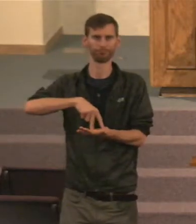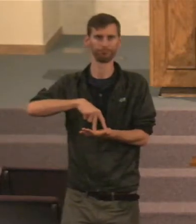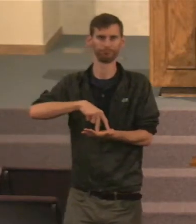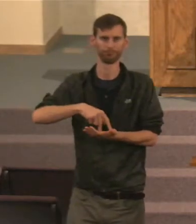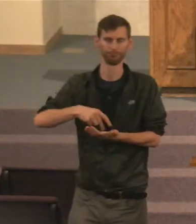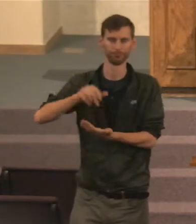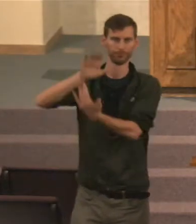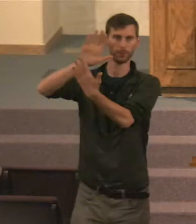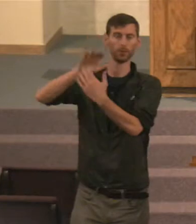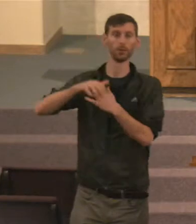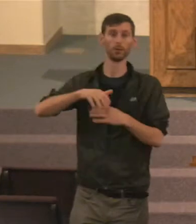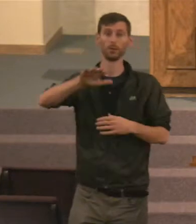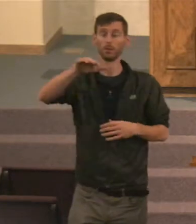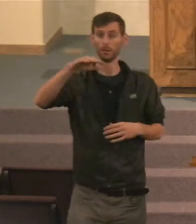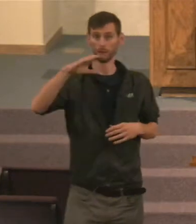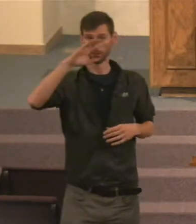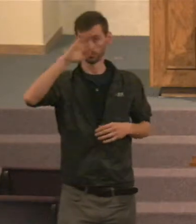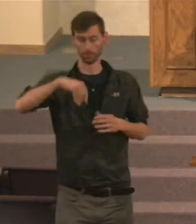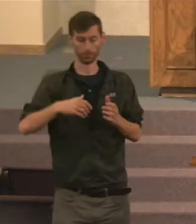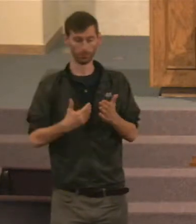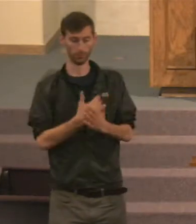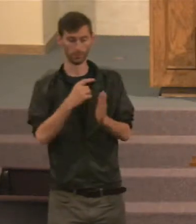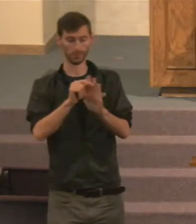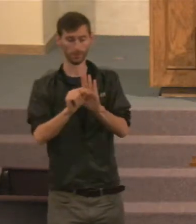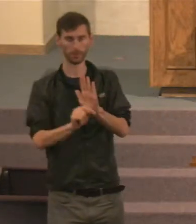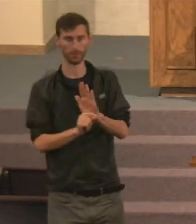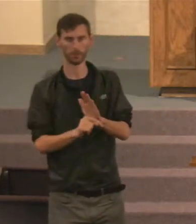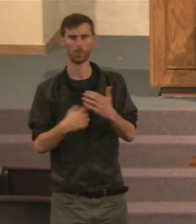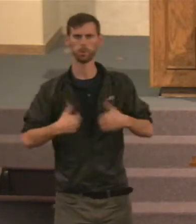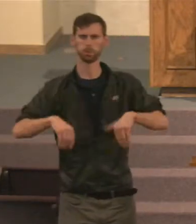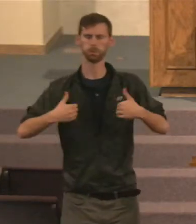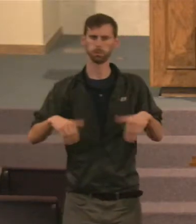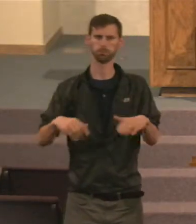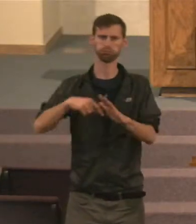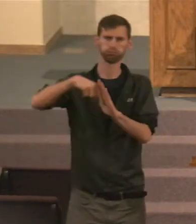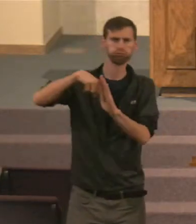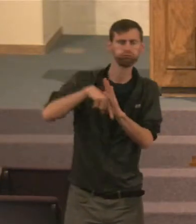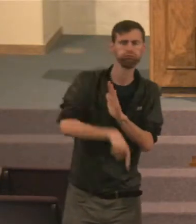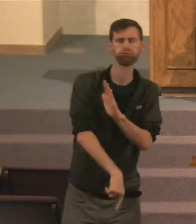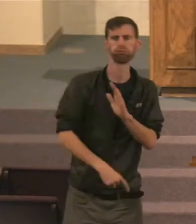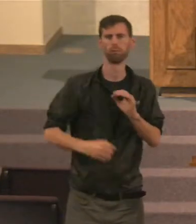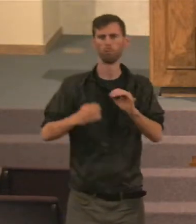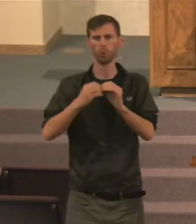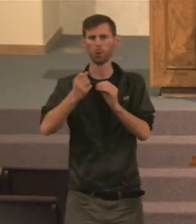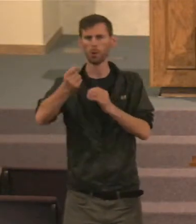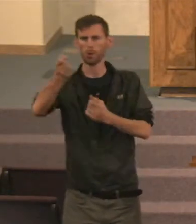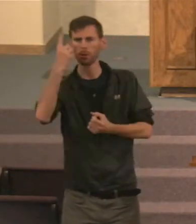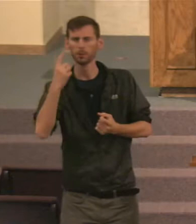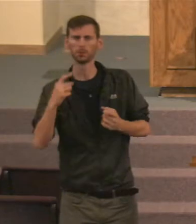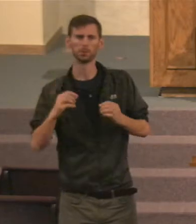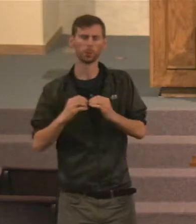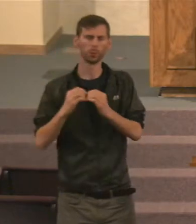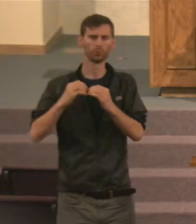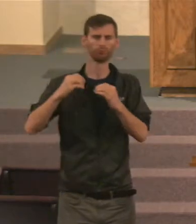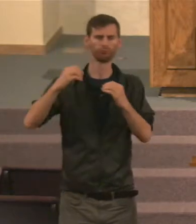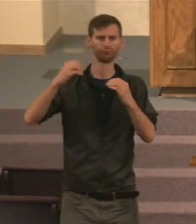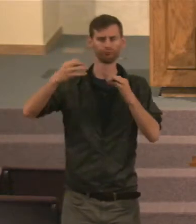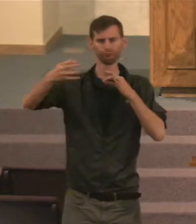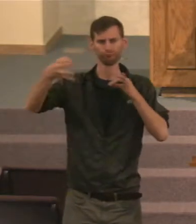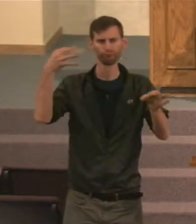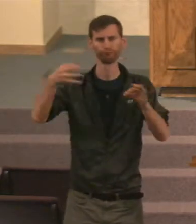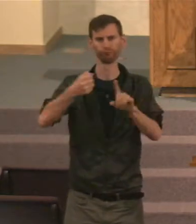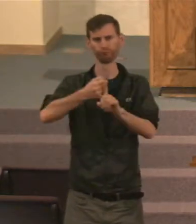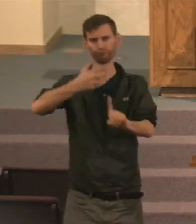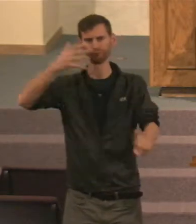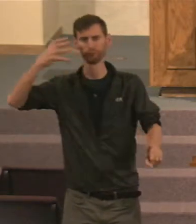The New Testament, Again, Gives us a lot more, Knowledge and understanding, About that. The